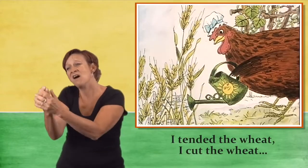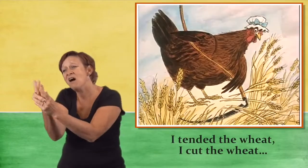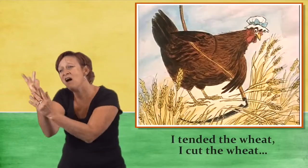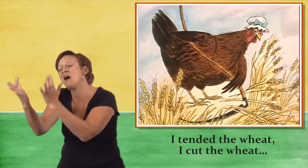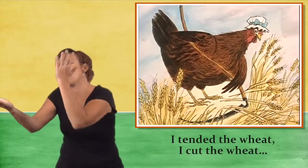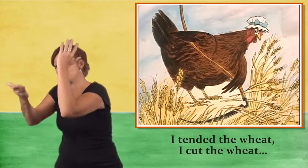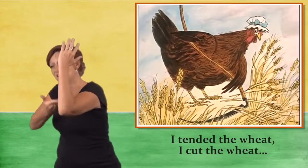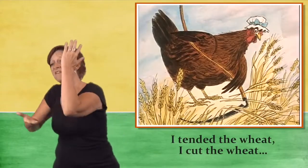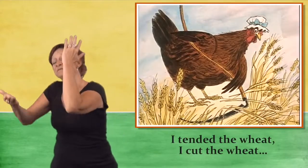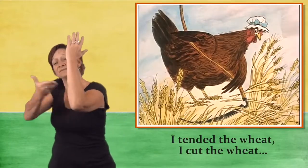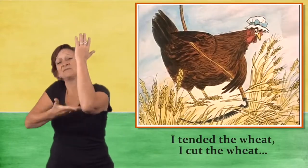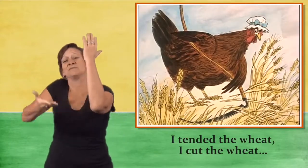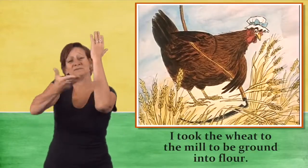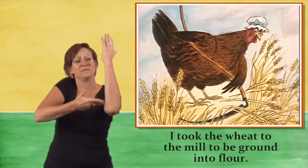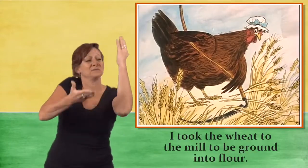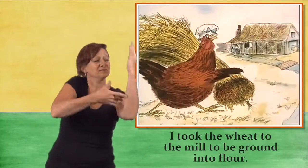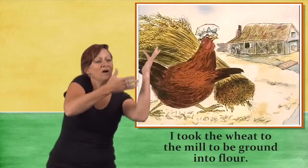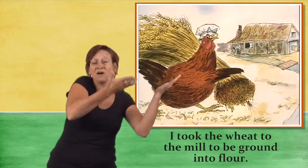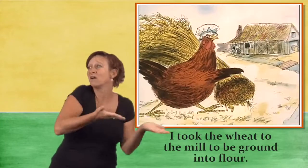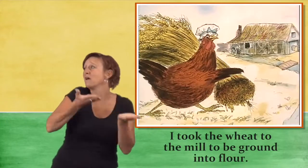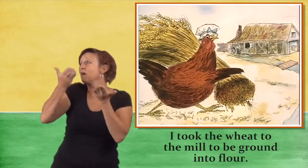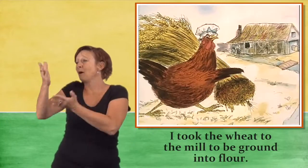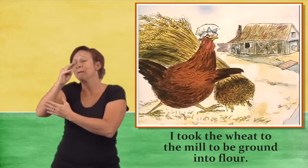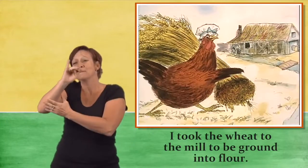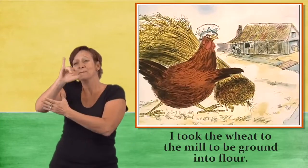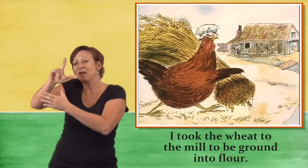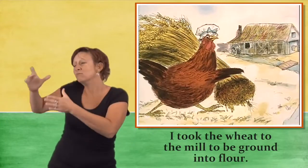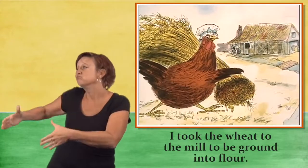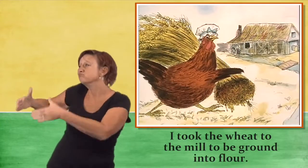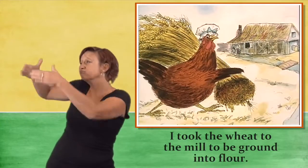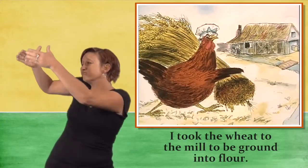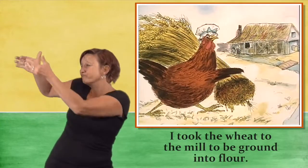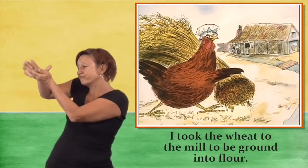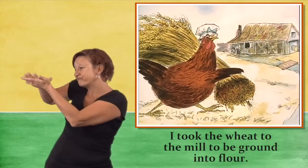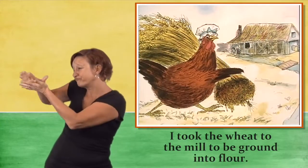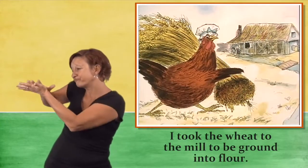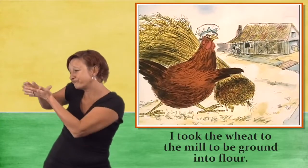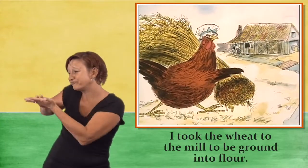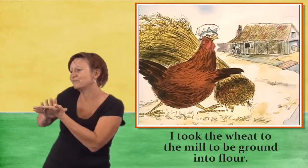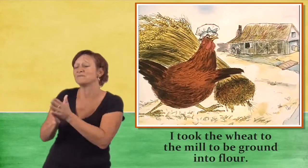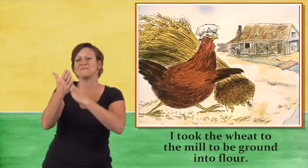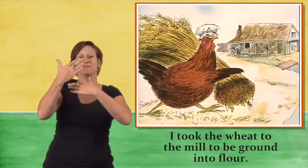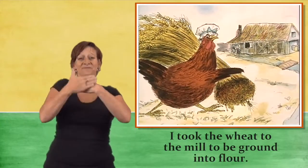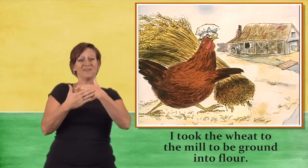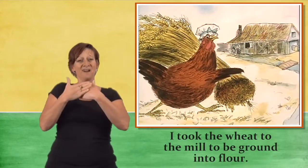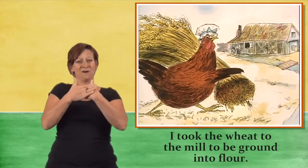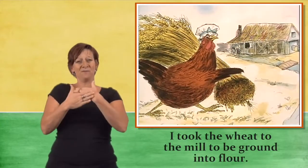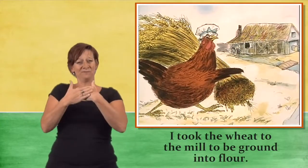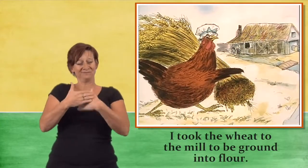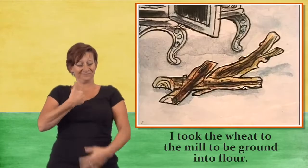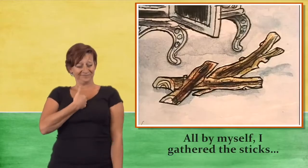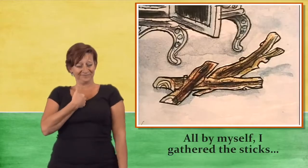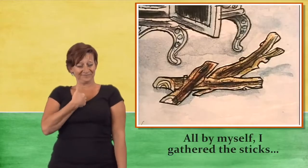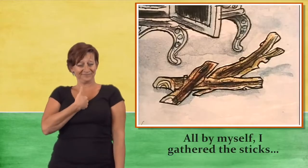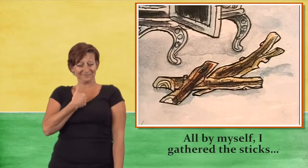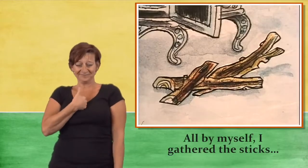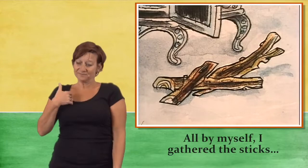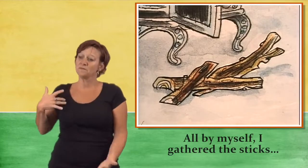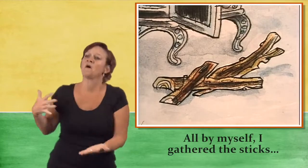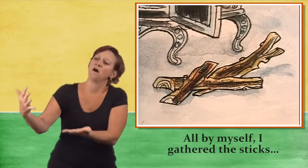I cut the wheat. I took the wheat to the mill to be ground into flour. All by myself.